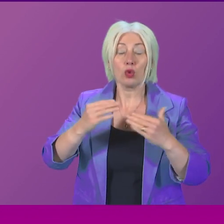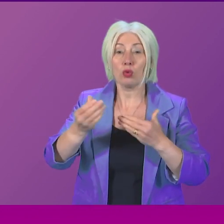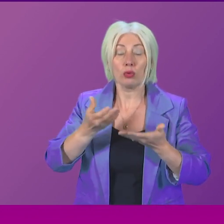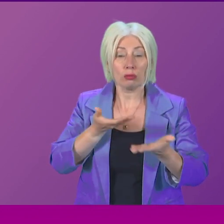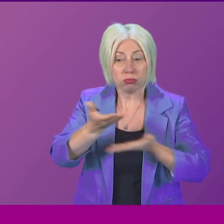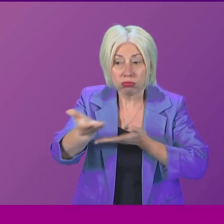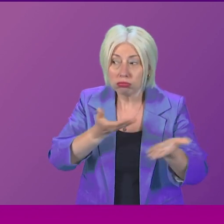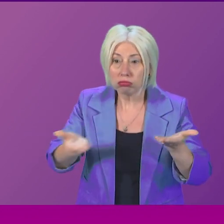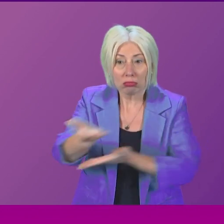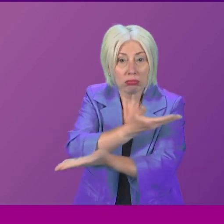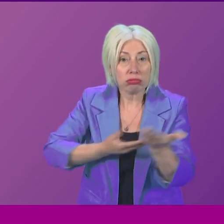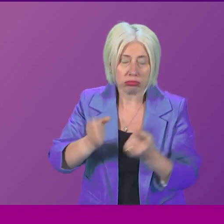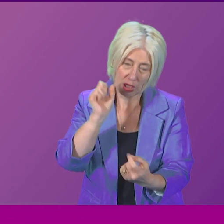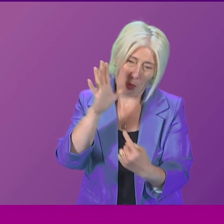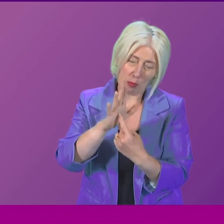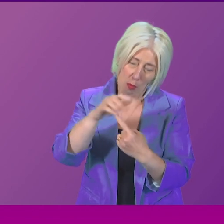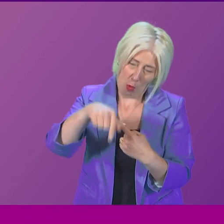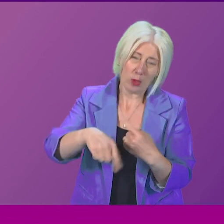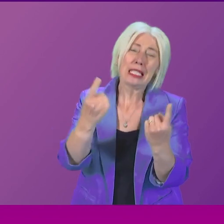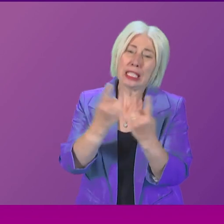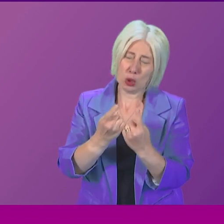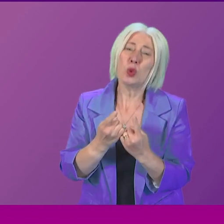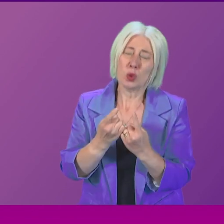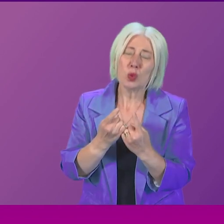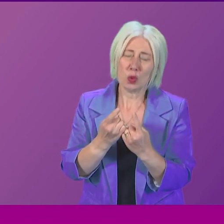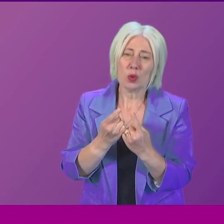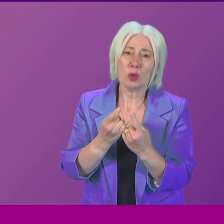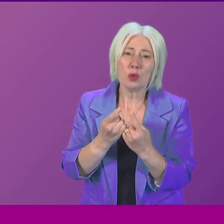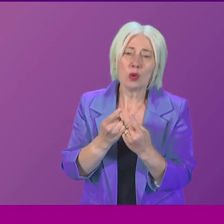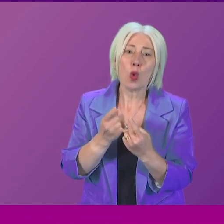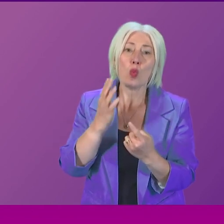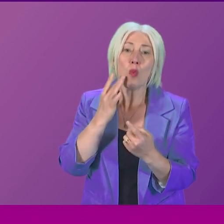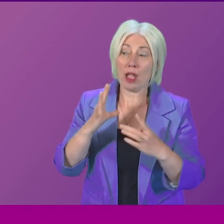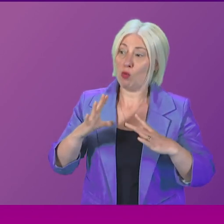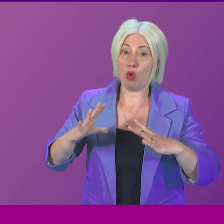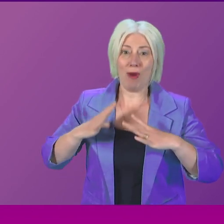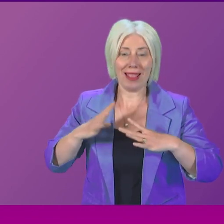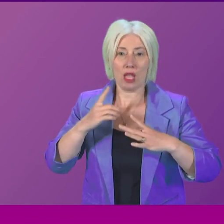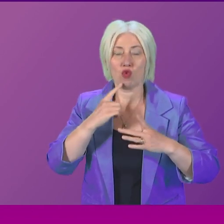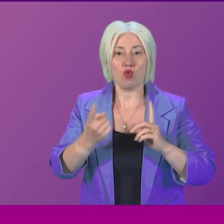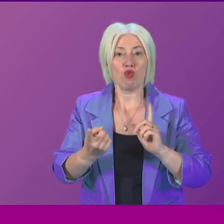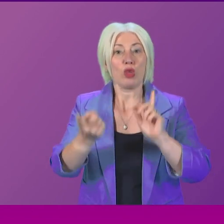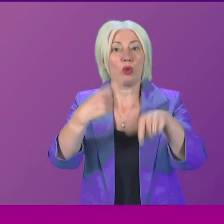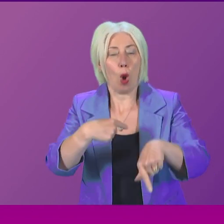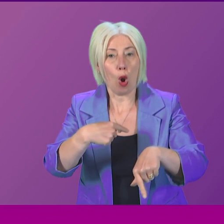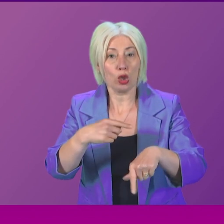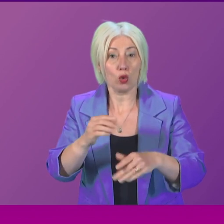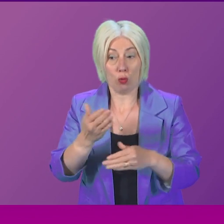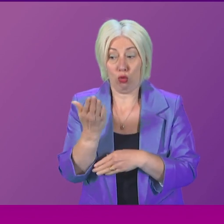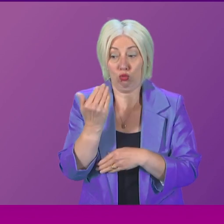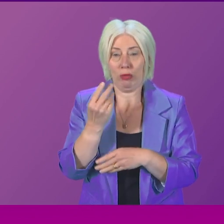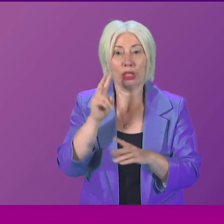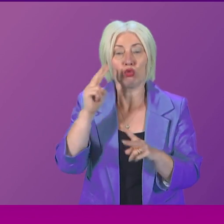engage again in this important issue once we are ready to respond to the latest review.